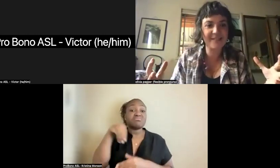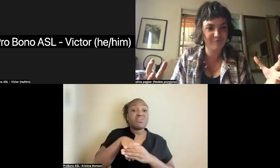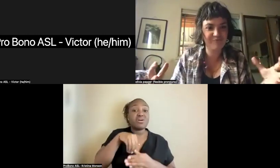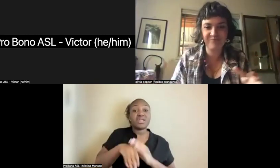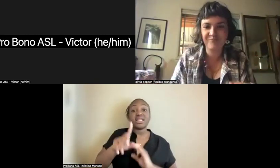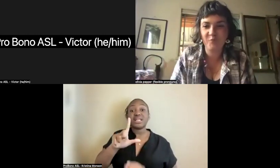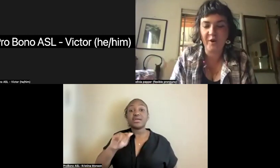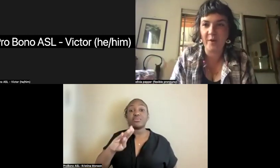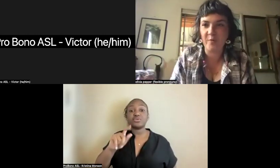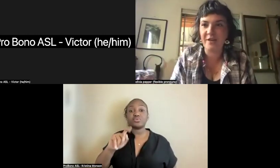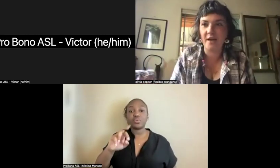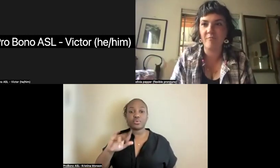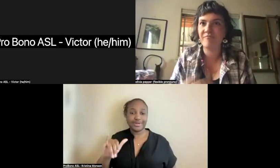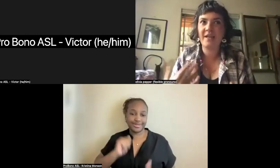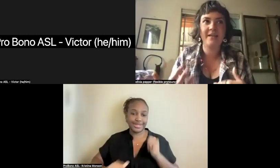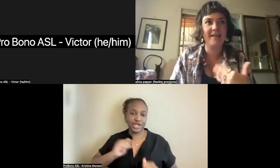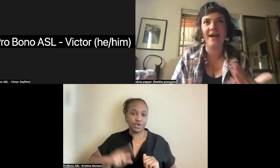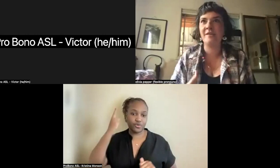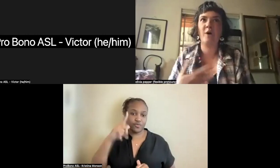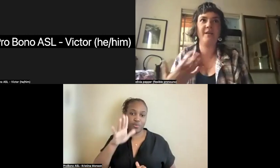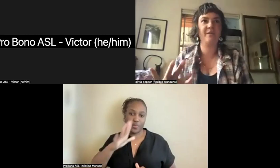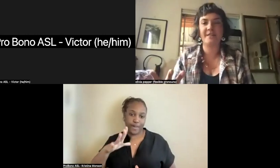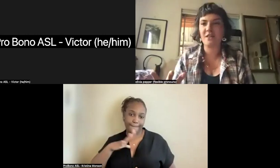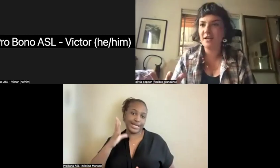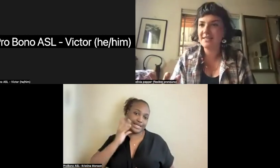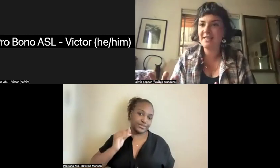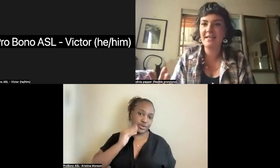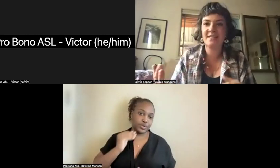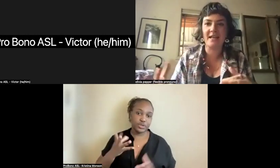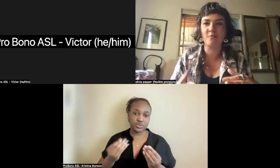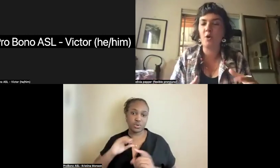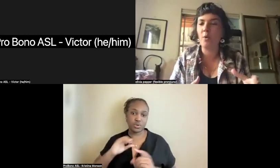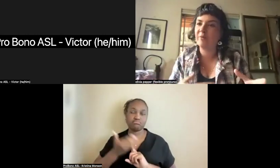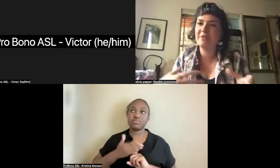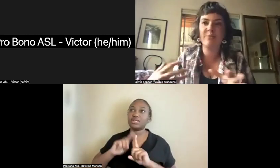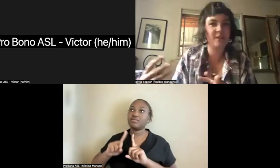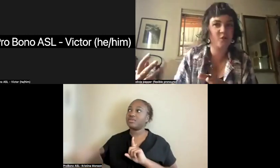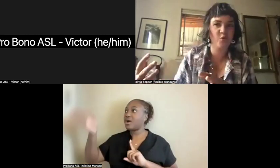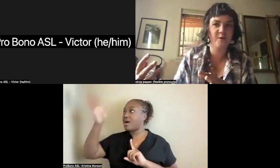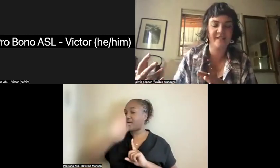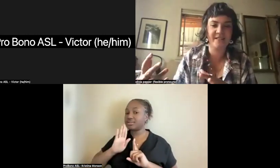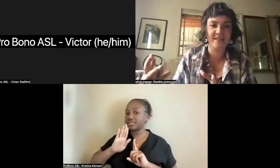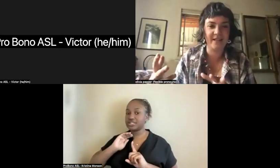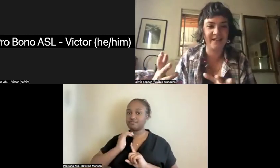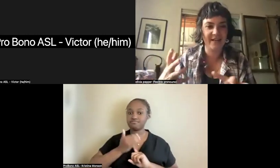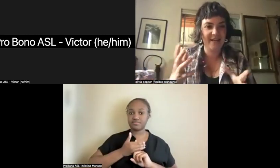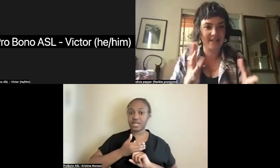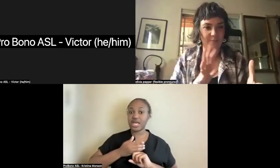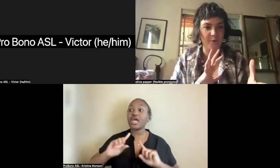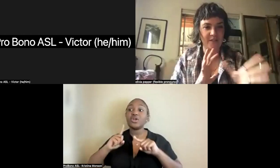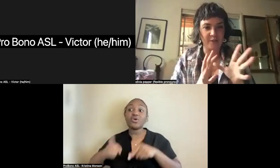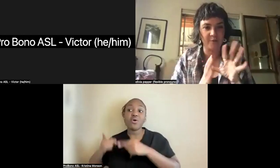where they would, um, yeah, embody various goddesses and go out deep into the woods and then